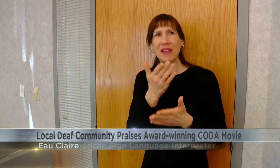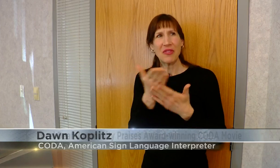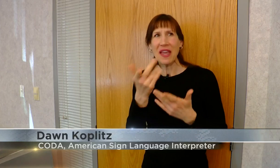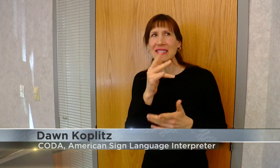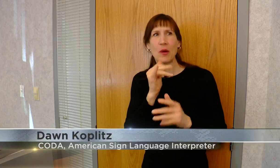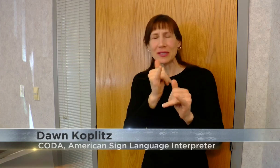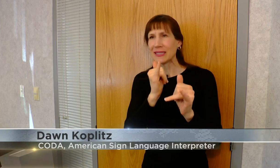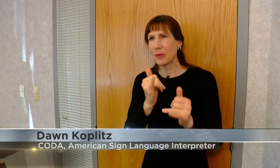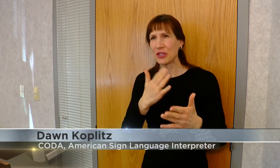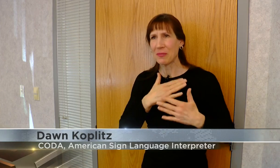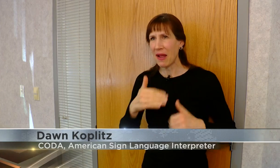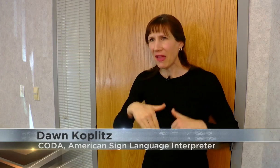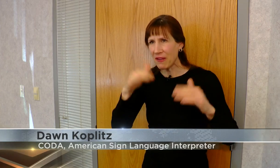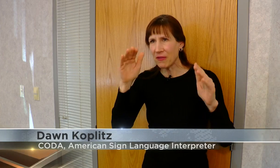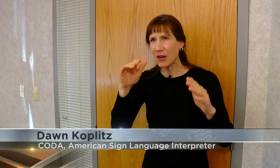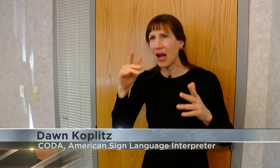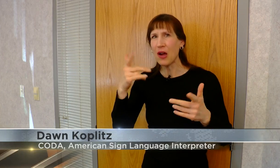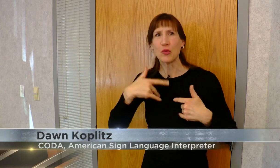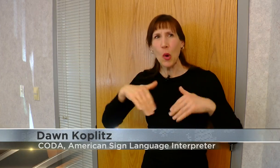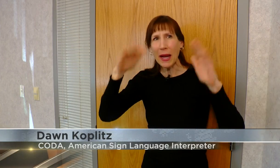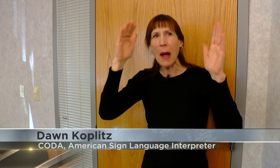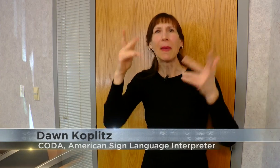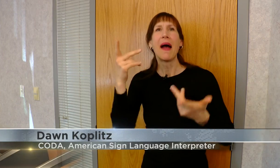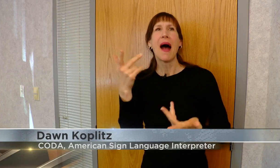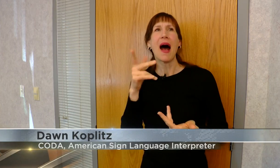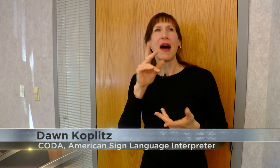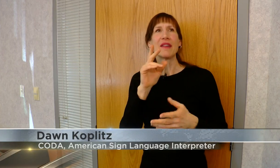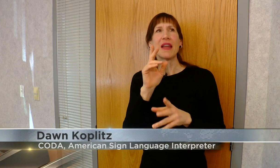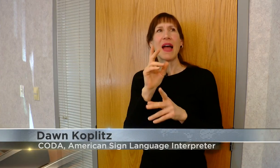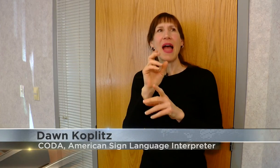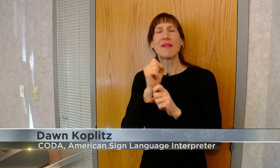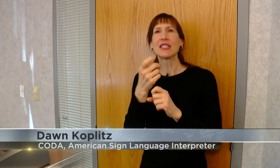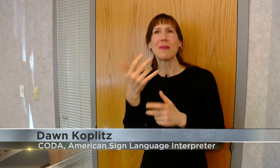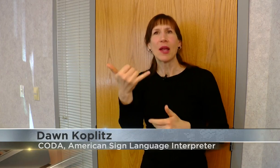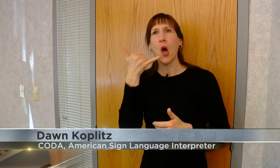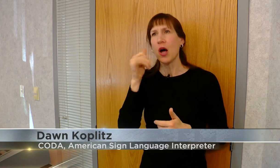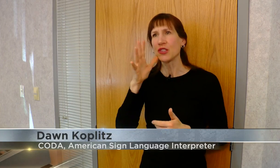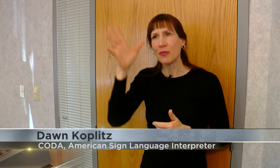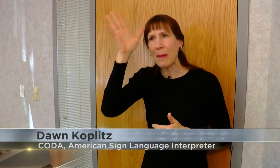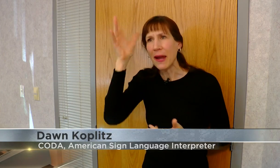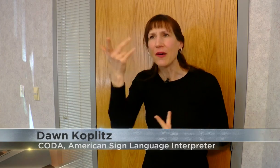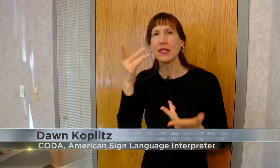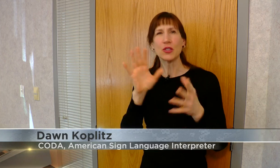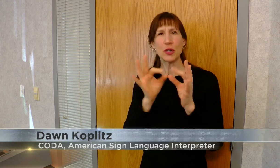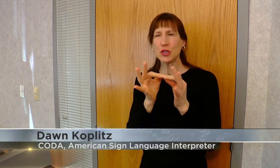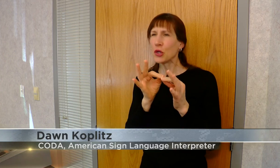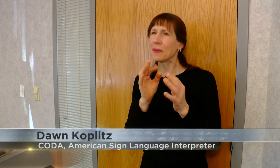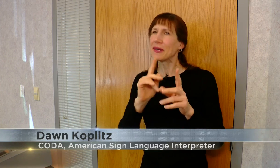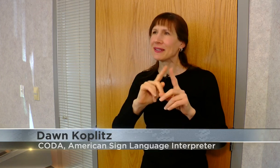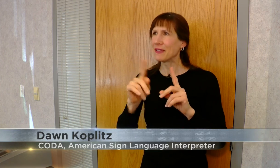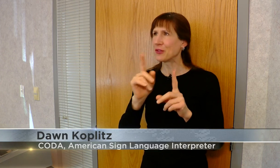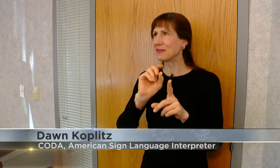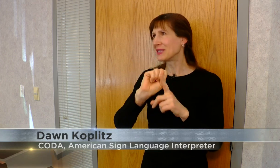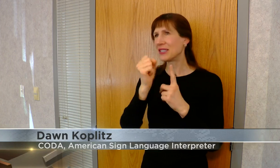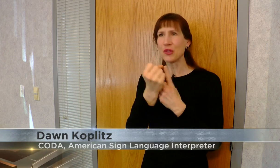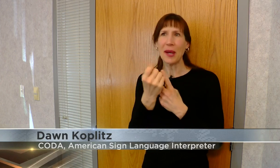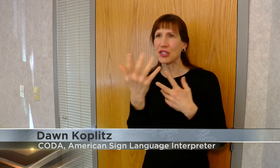things that were similar to my life growing up, having to make calls for my parents or interpret in different situations